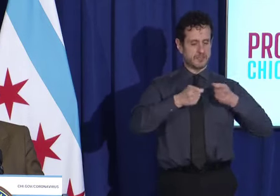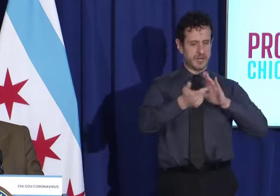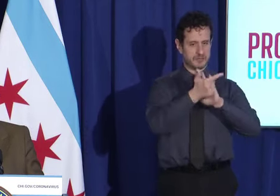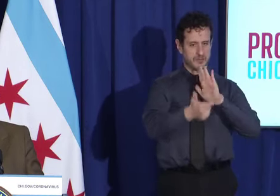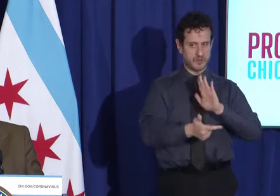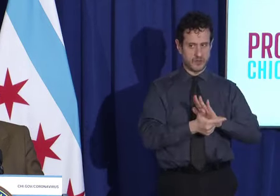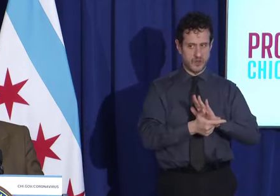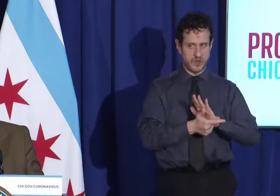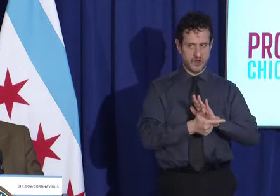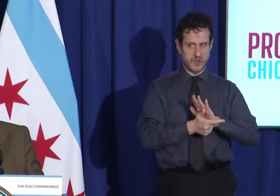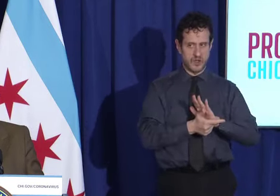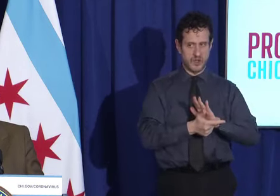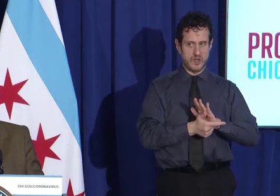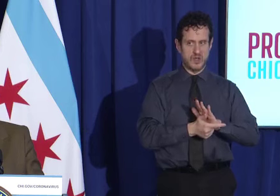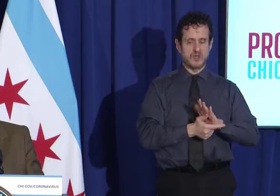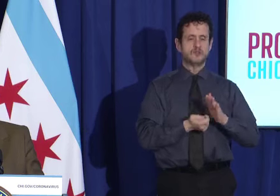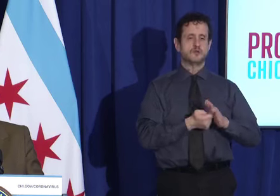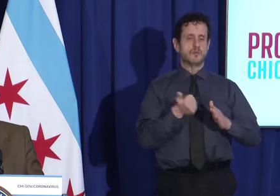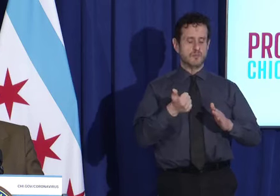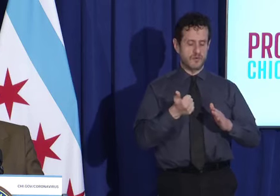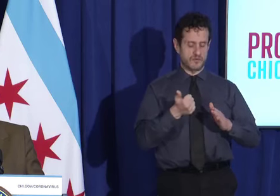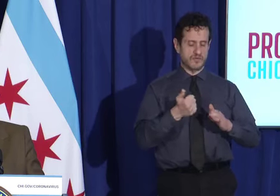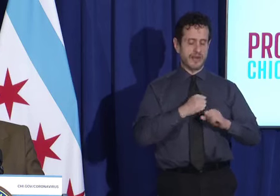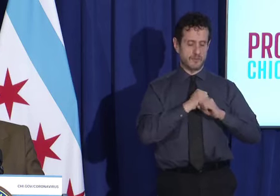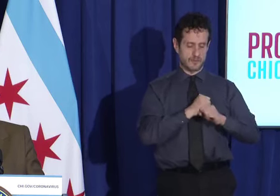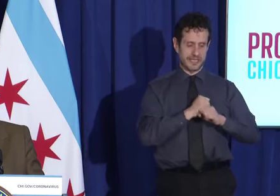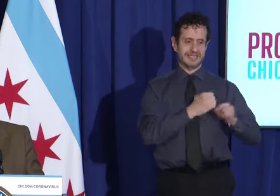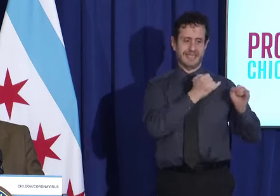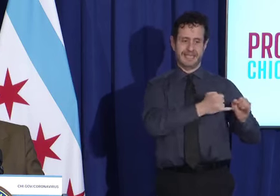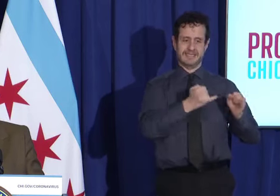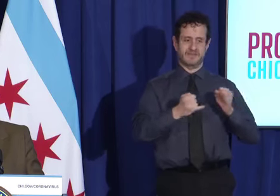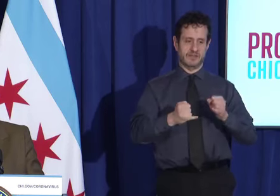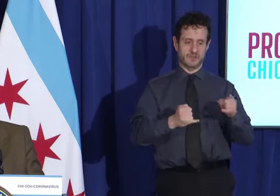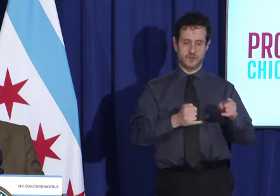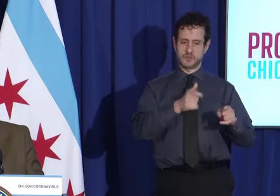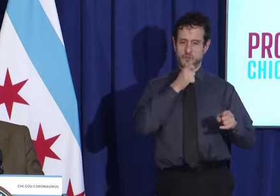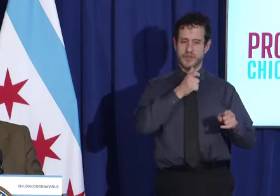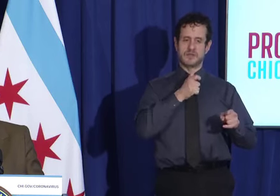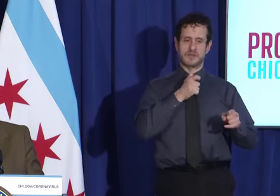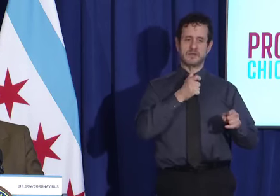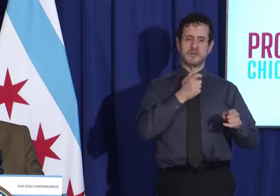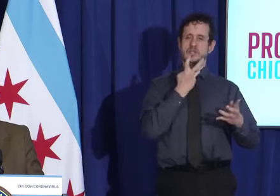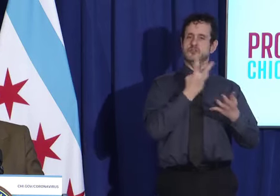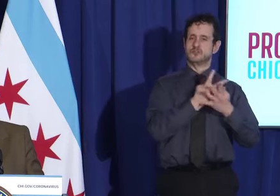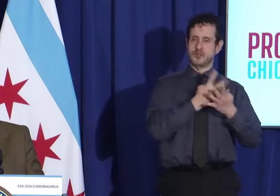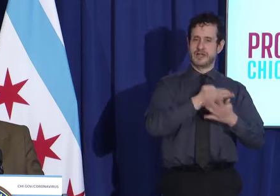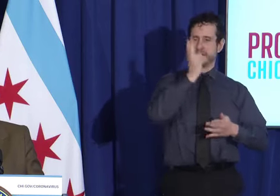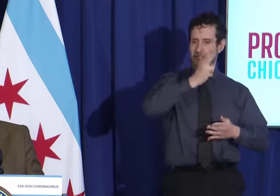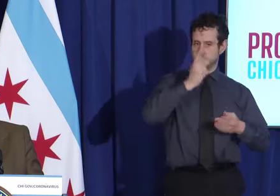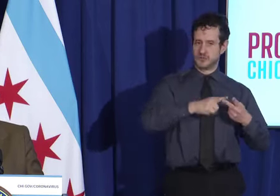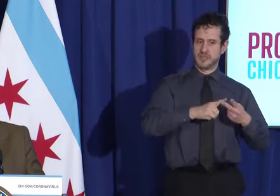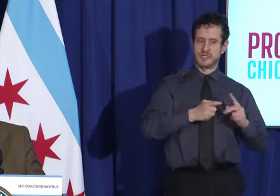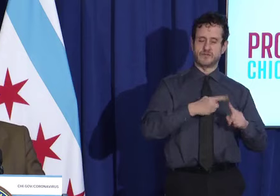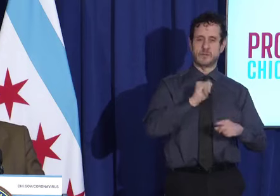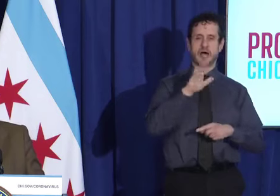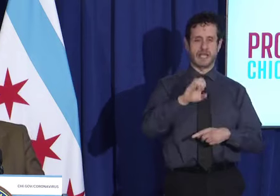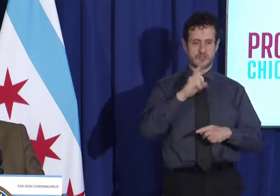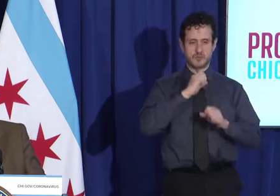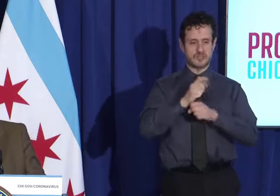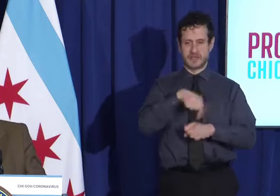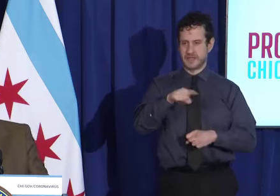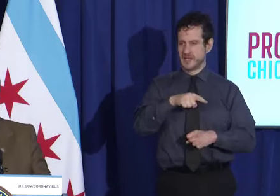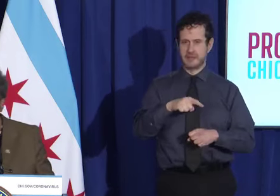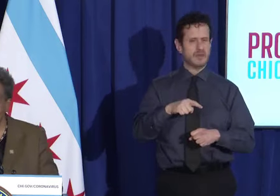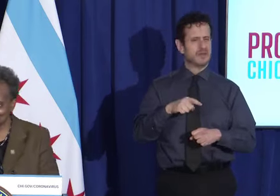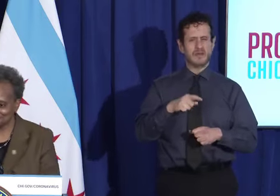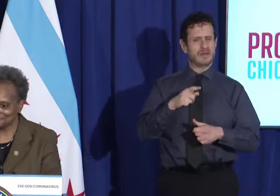-outs from the welcoming city ordinance to protect individuals with felonies and gang members from ICE. What world does she think